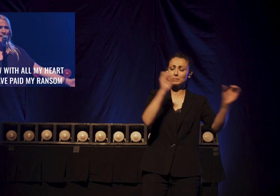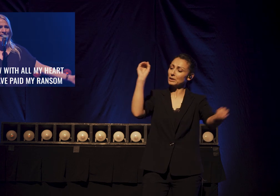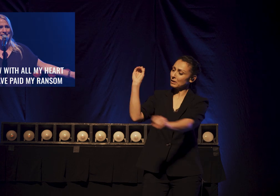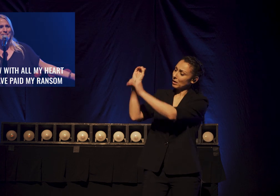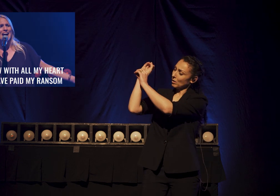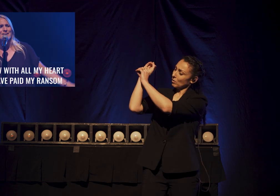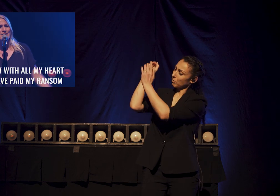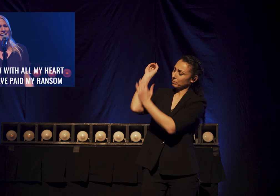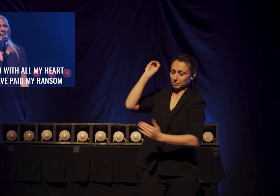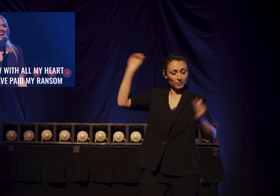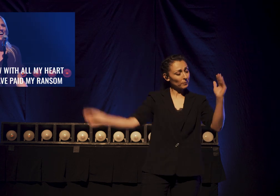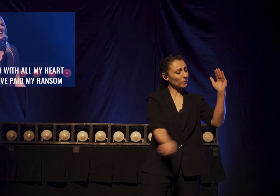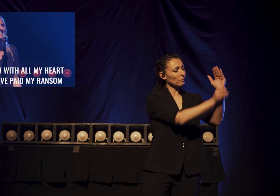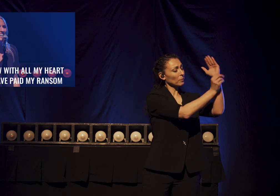paid my ransom.